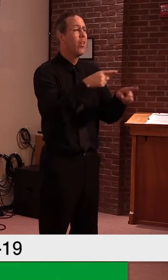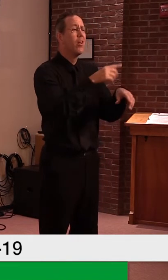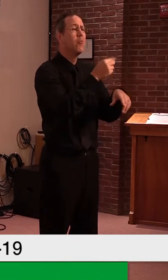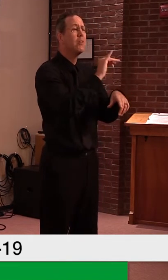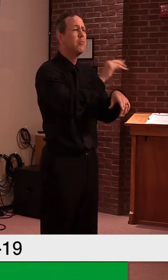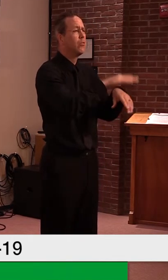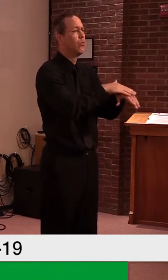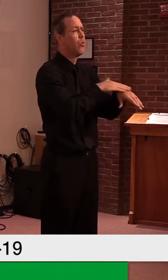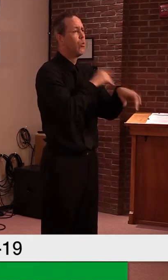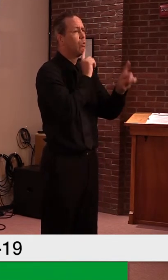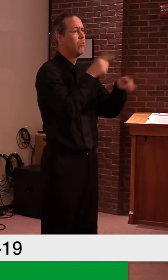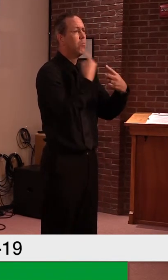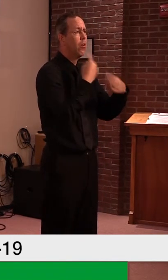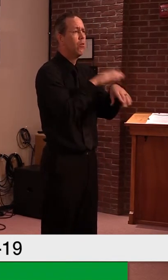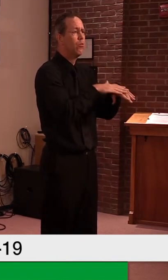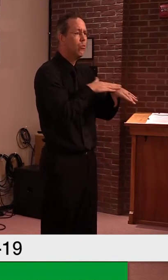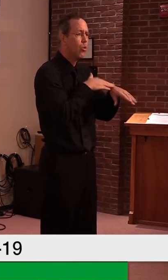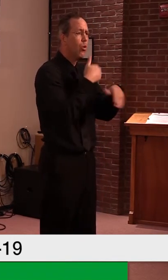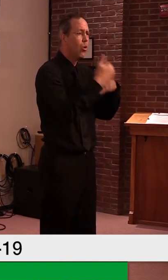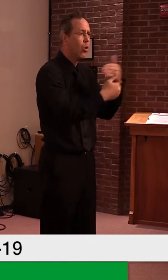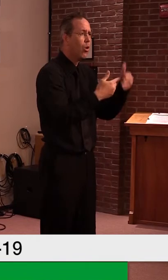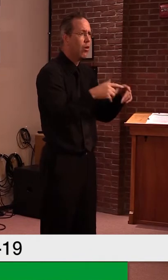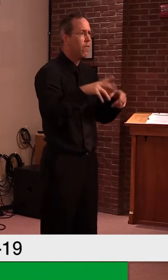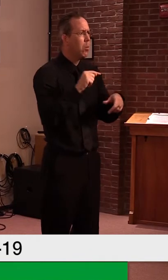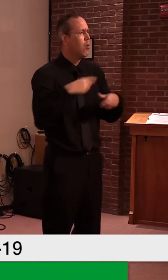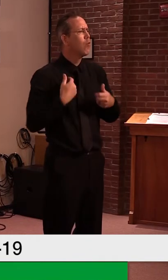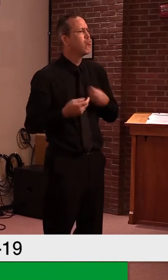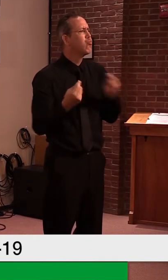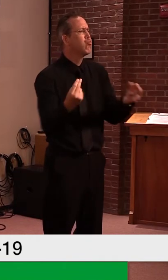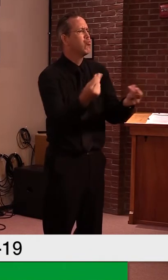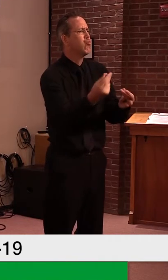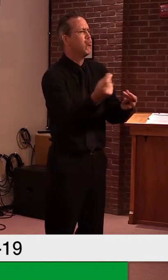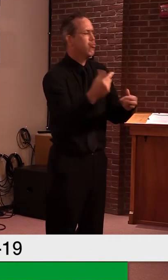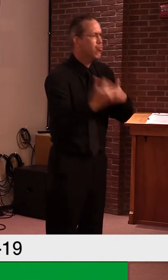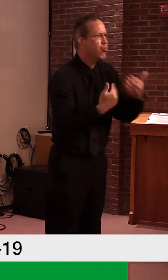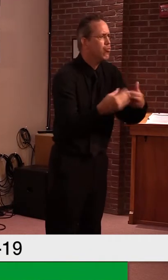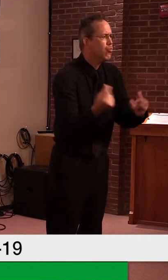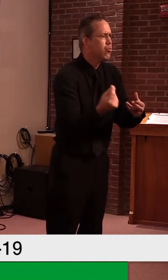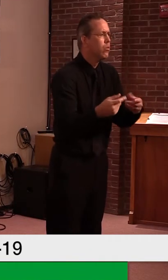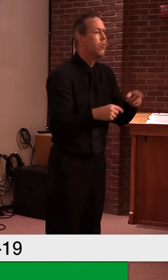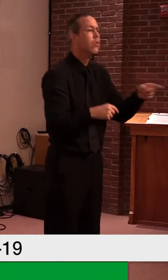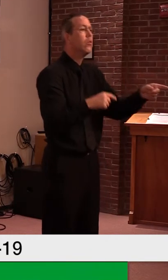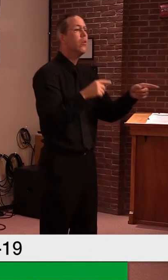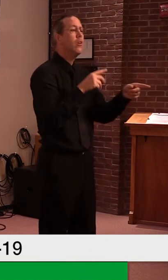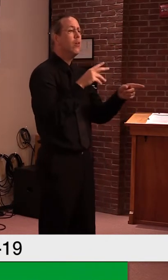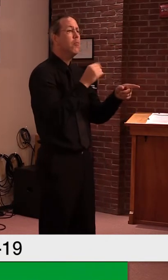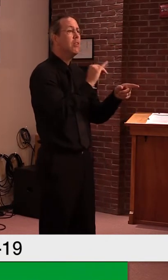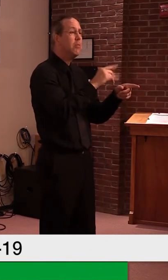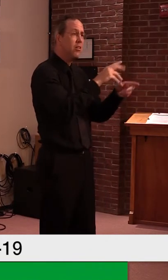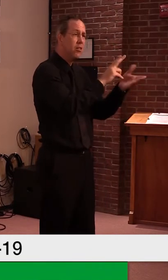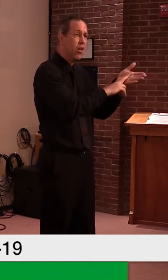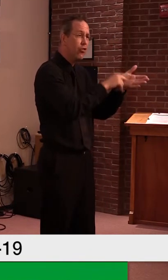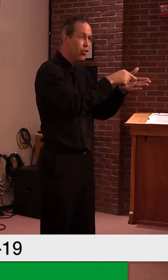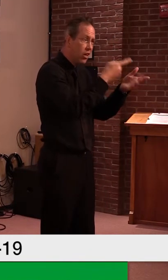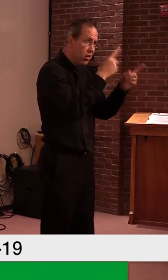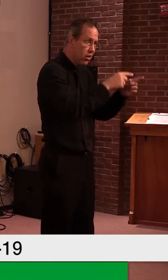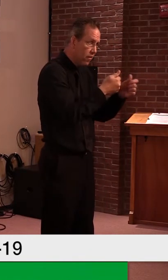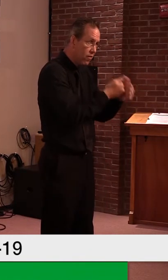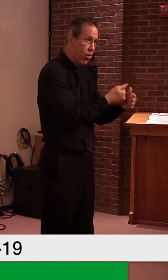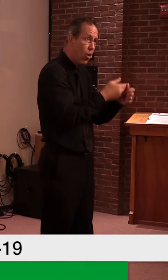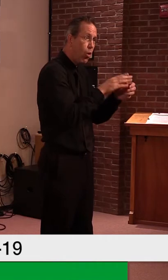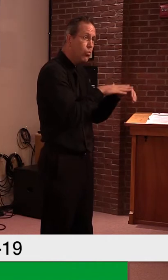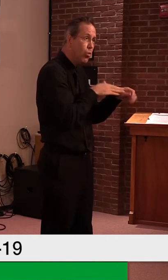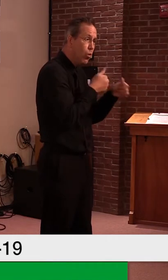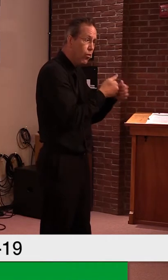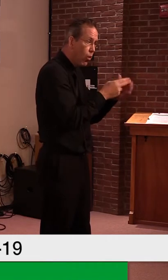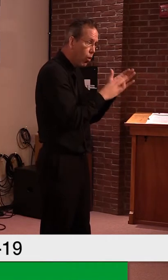you, um, followed along with me, I said, as the contractor was slow to implement the Vermont protocols, the outbreak, and